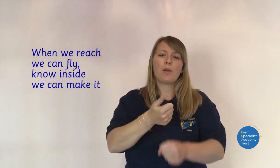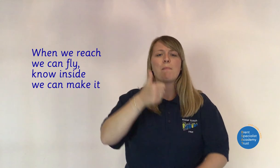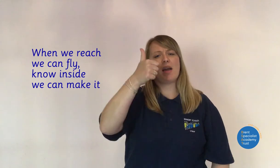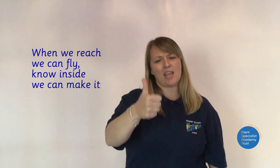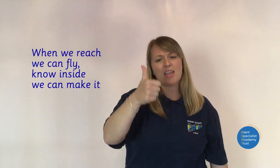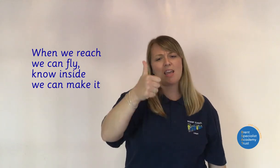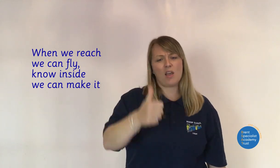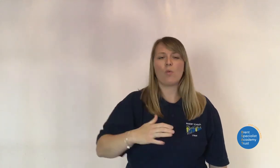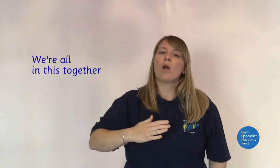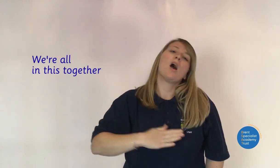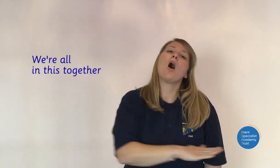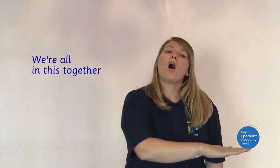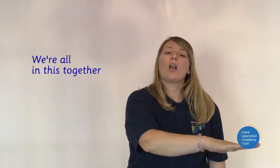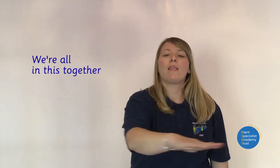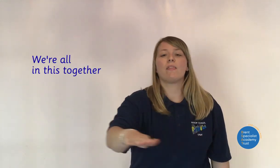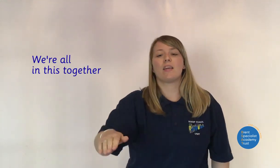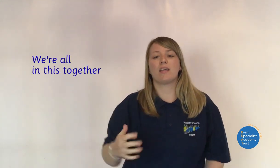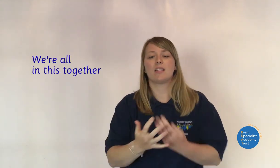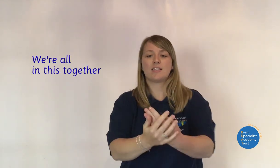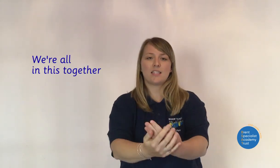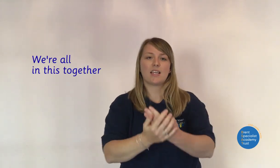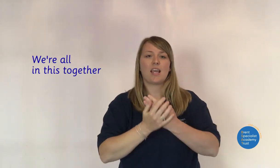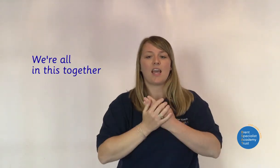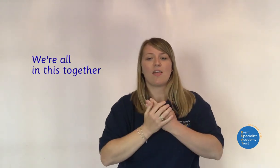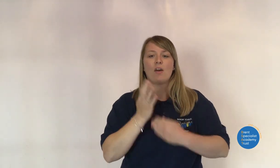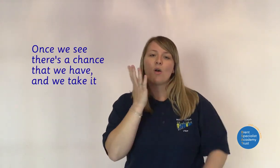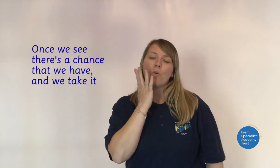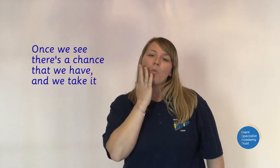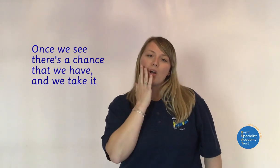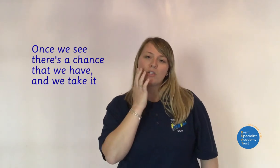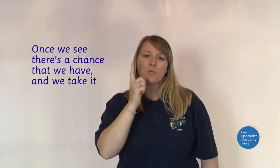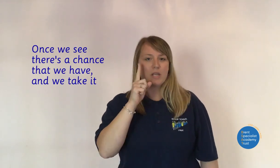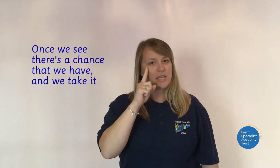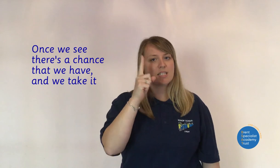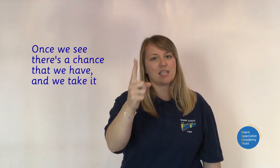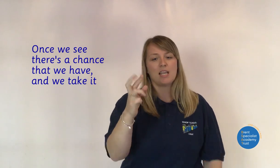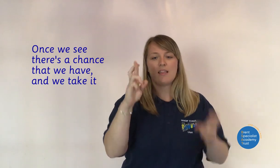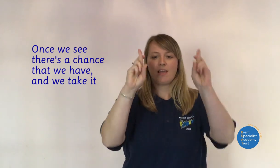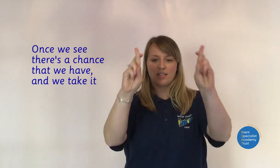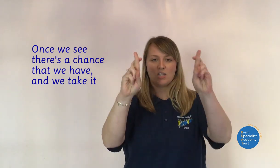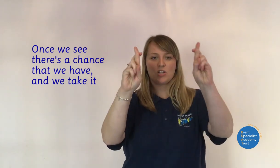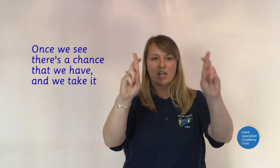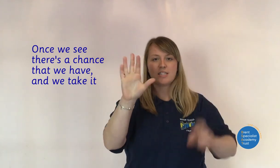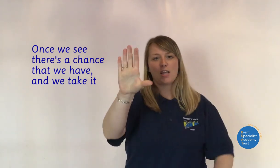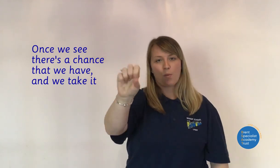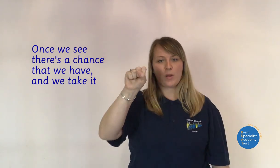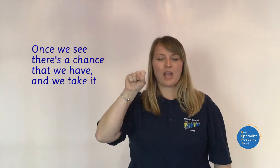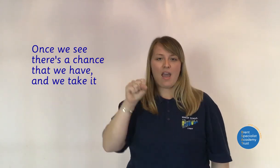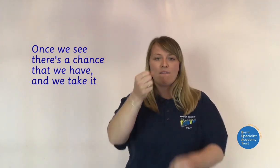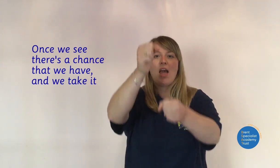can make it We're all in this together Once we see, there's a chance that we have